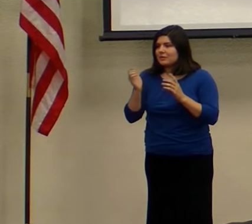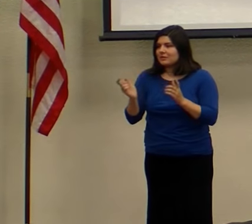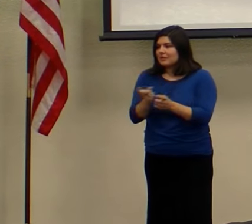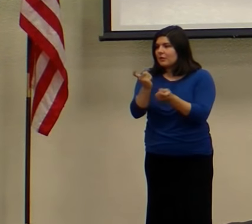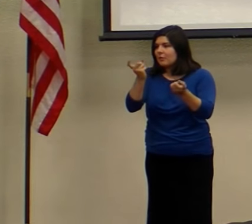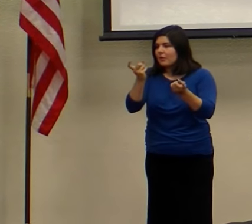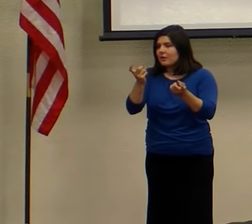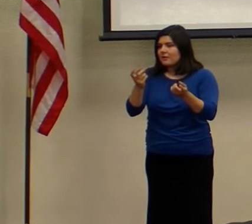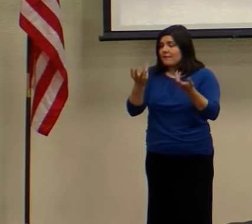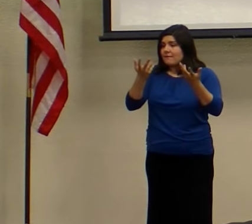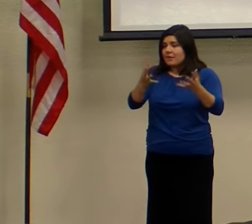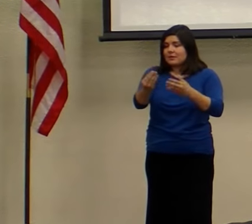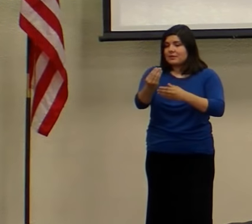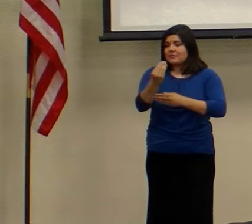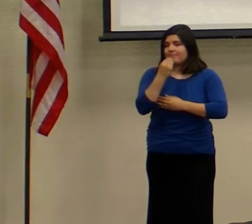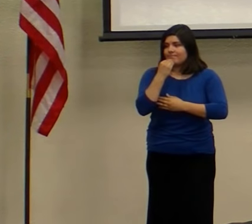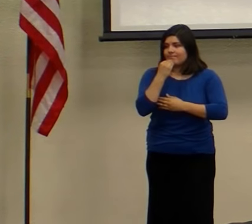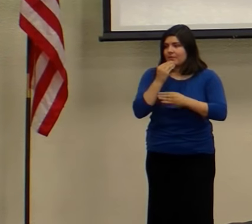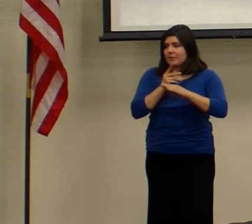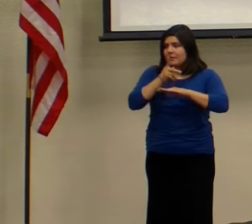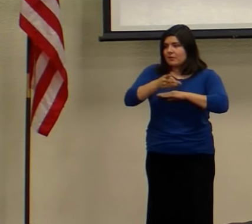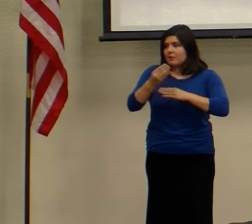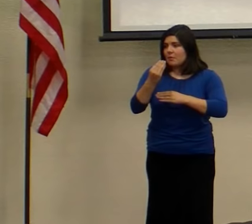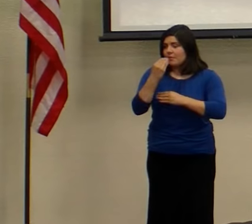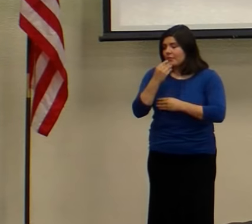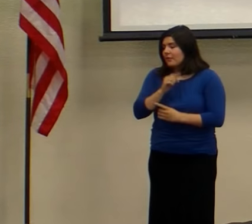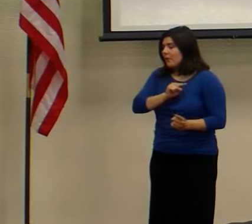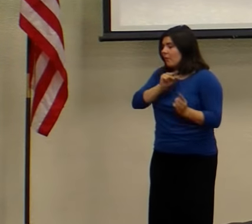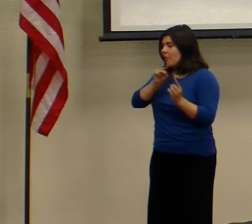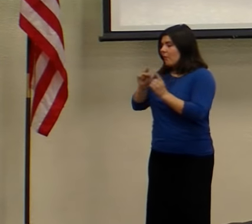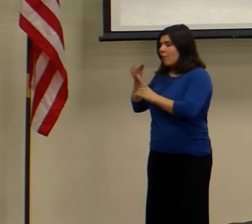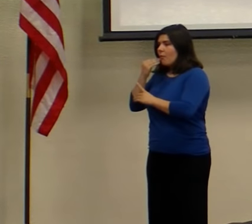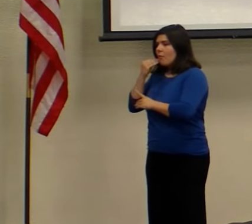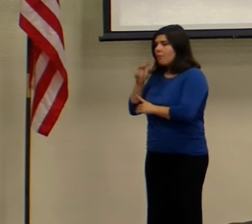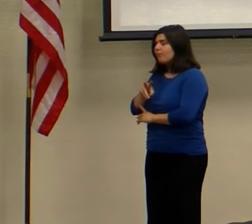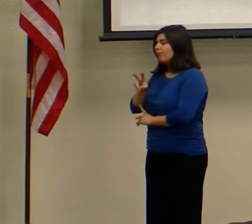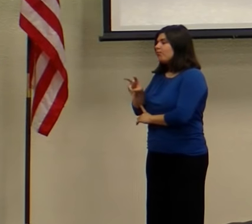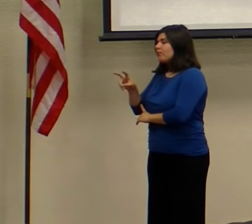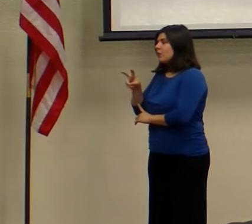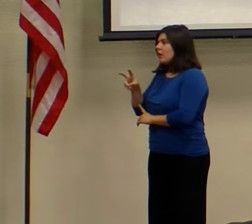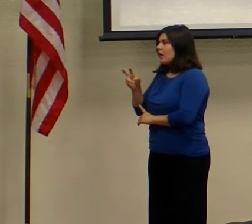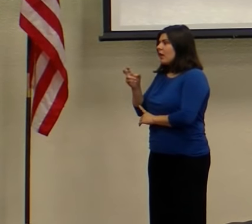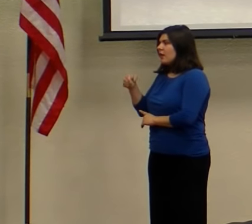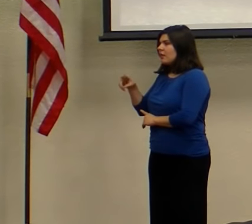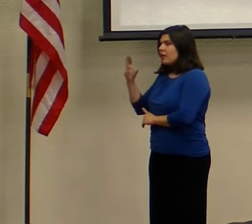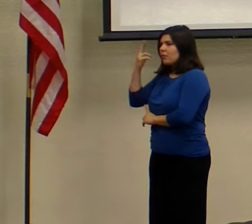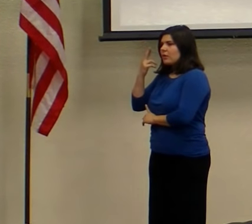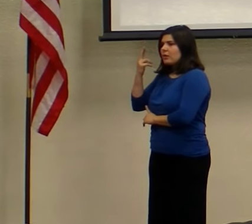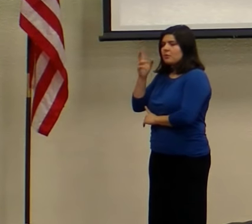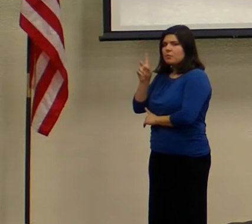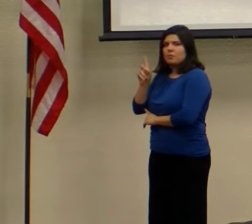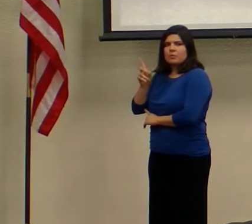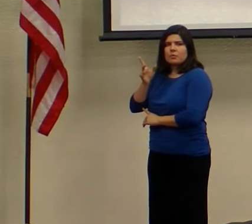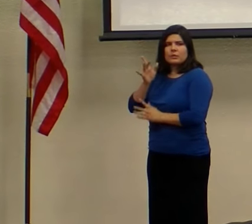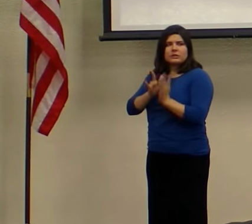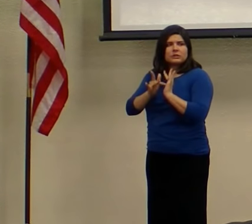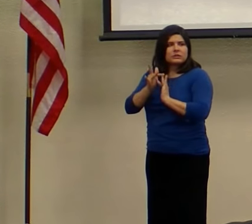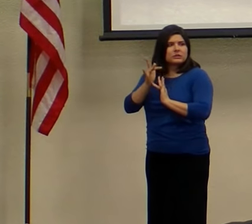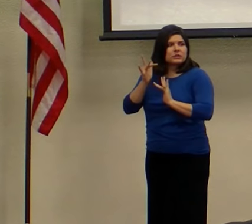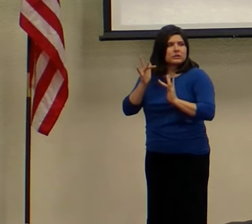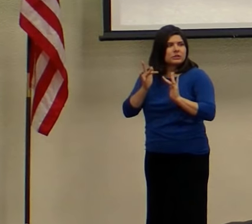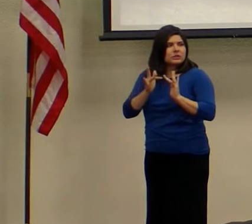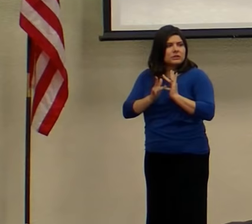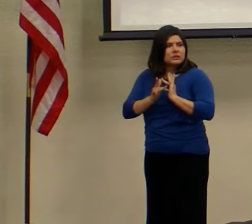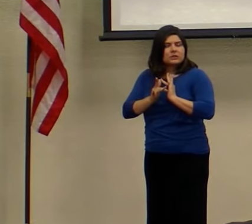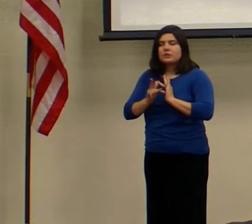meal, they then go and they start to head home and they realize, where's Jesus? And so